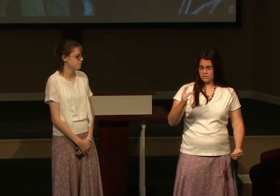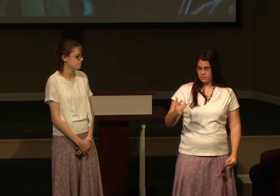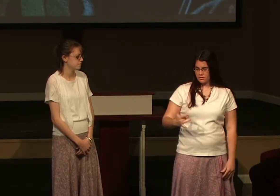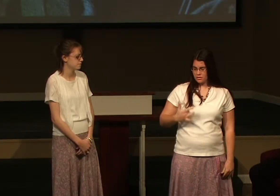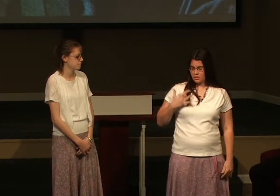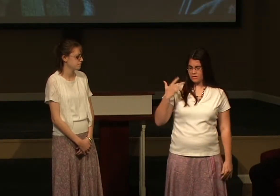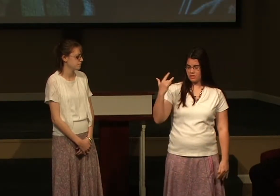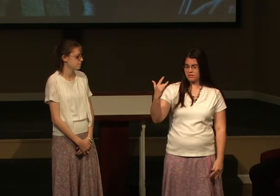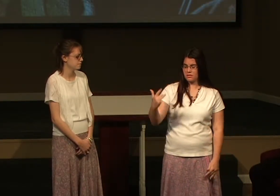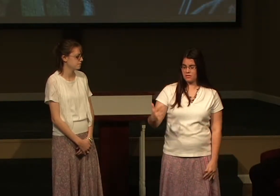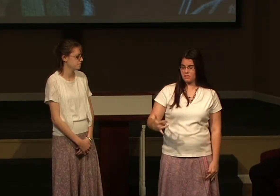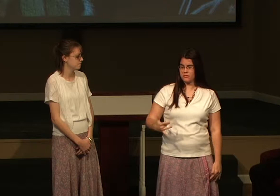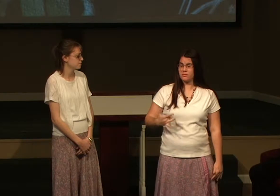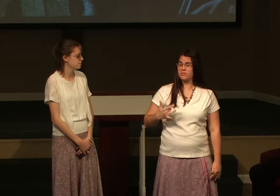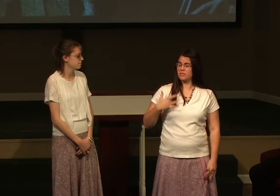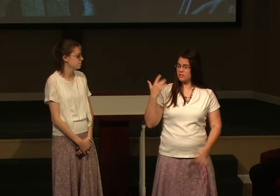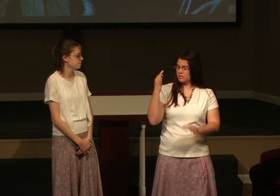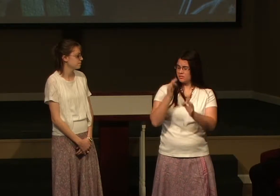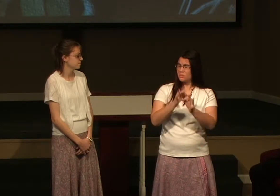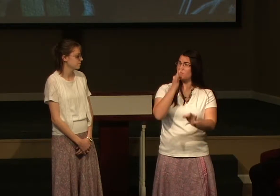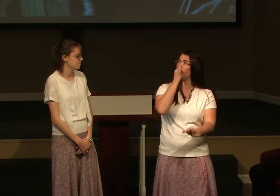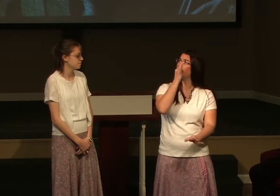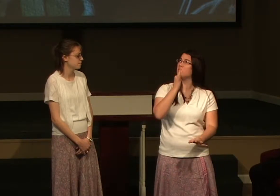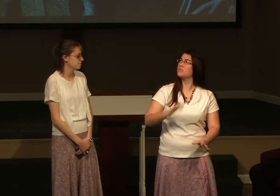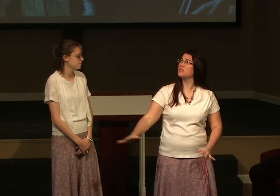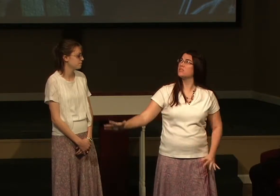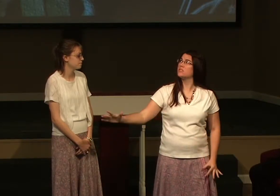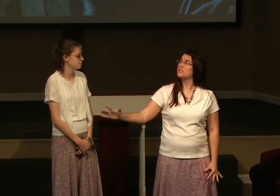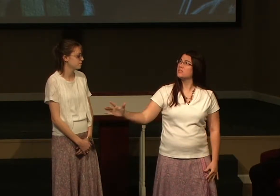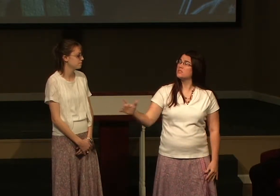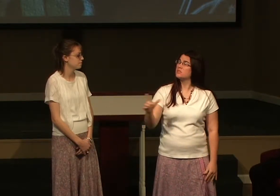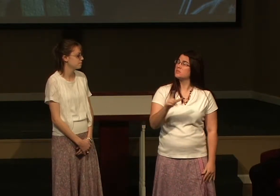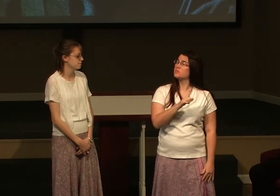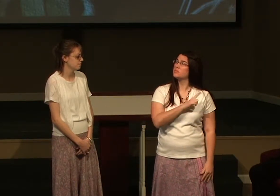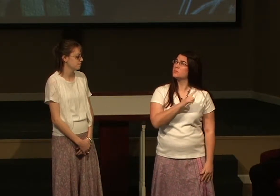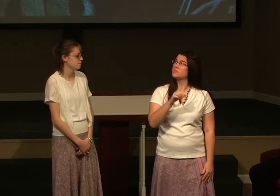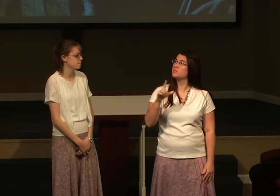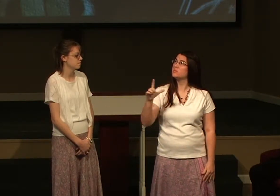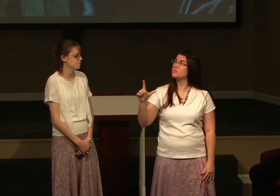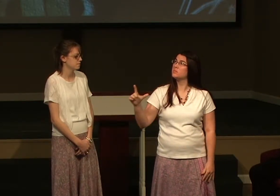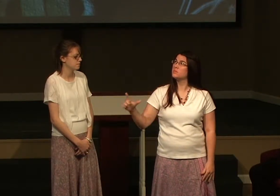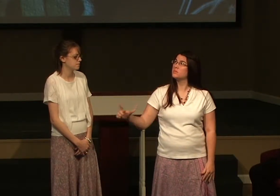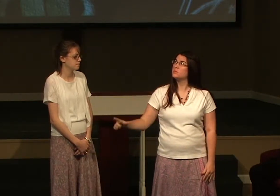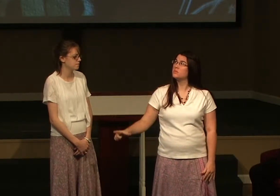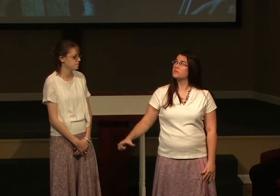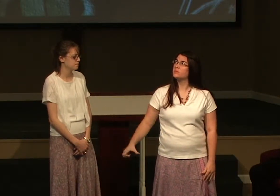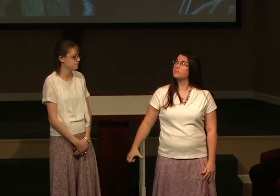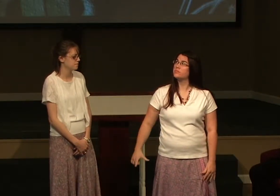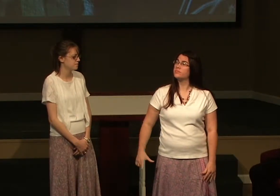through, have left her feeling worthless, Lord.